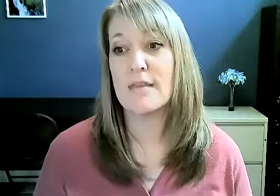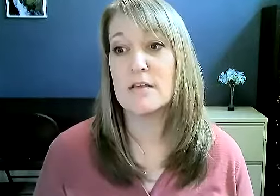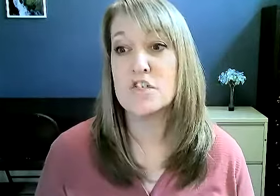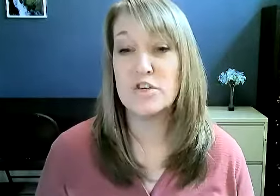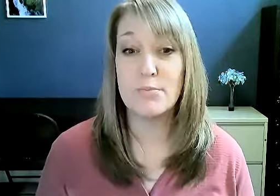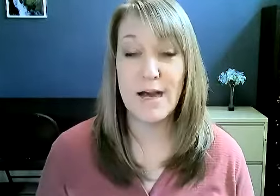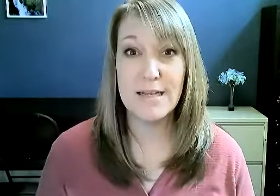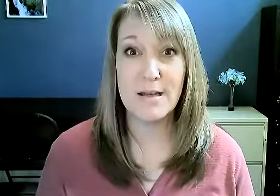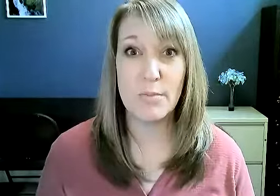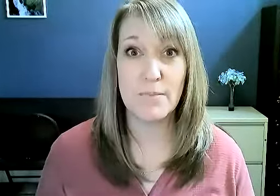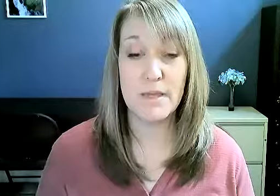Do you mind helping me?